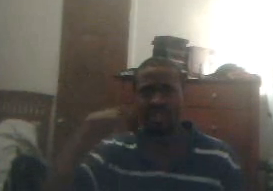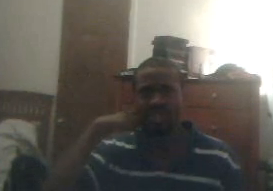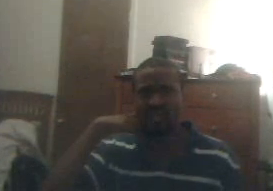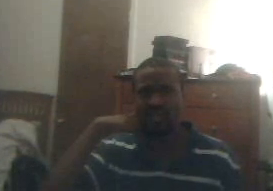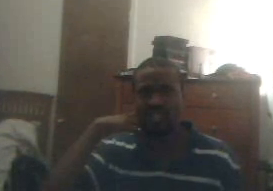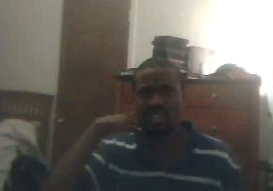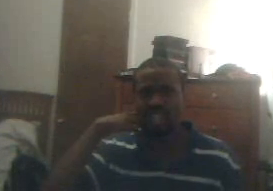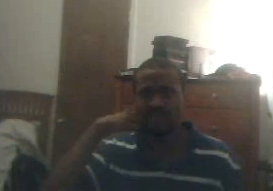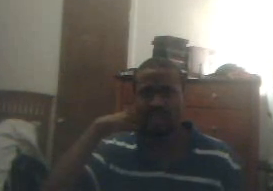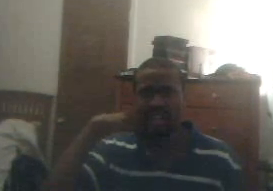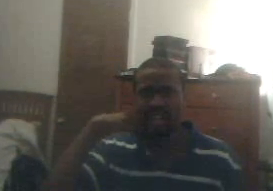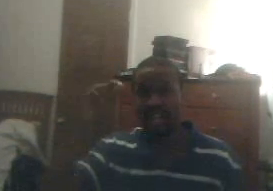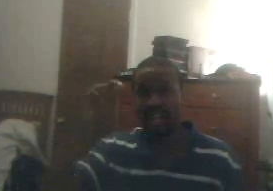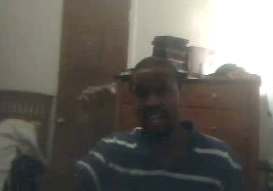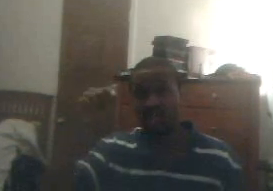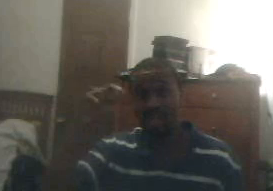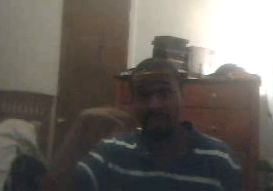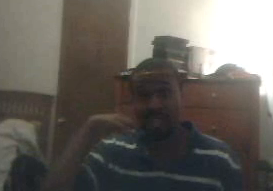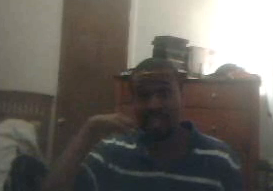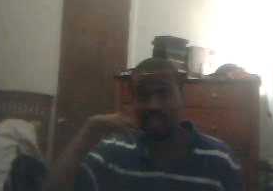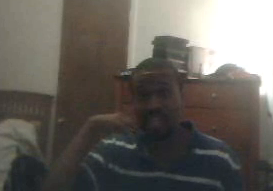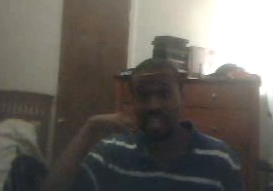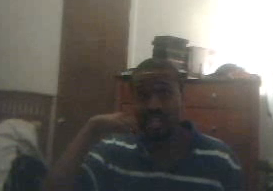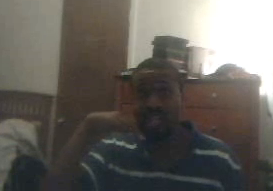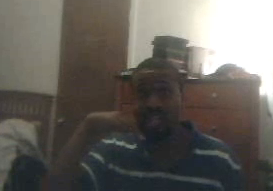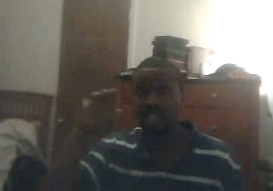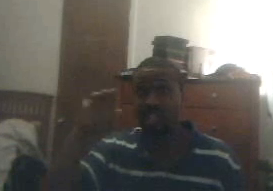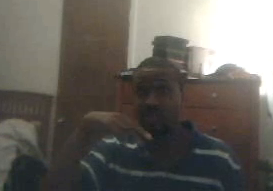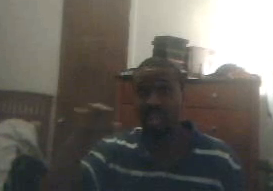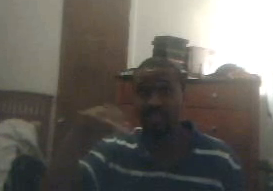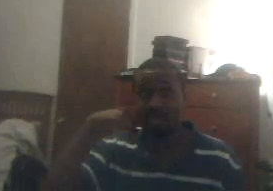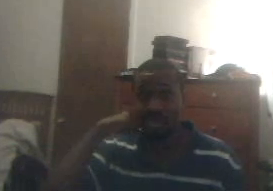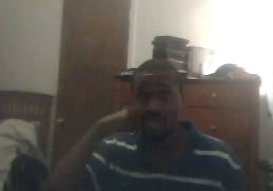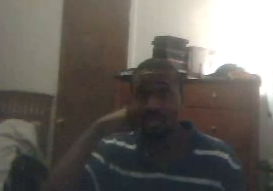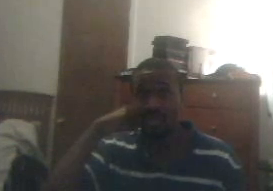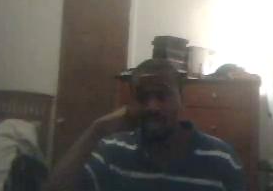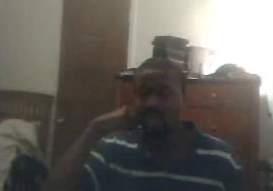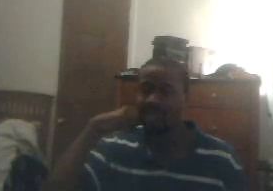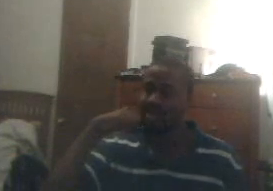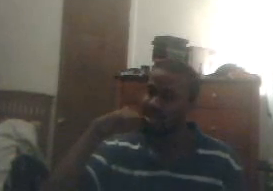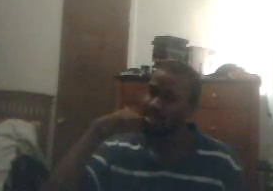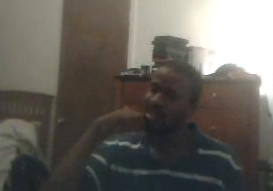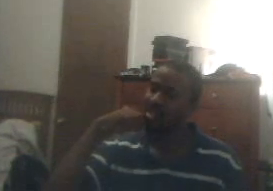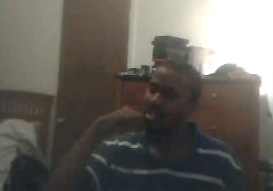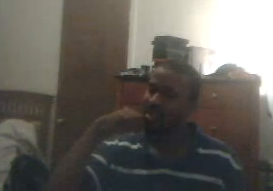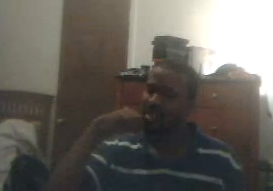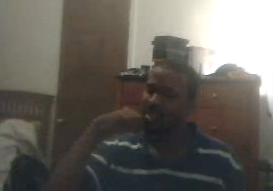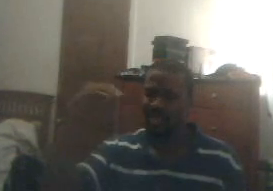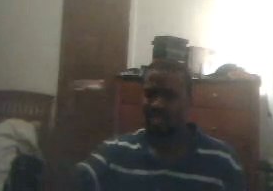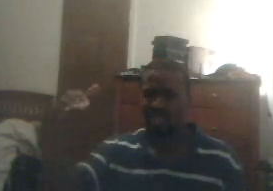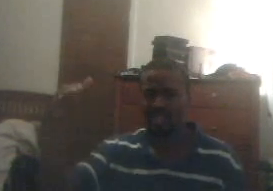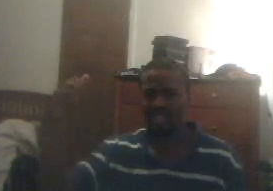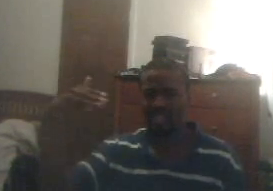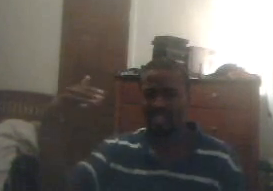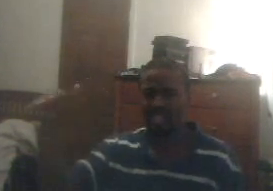your soul to the devil, and you definitely going to hell because when you have no soul, huh, well, this is